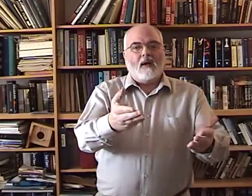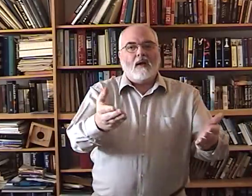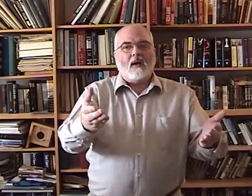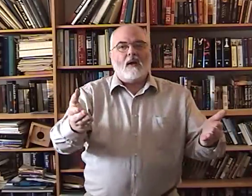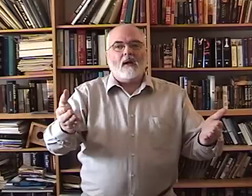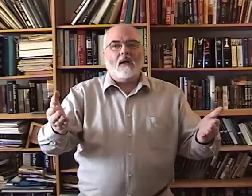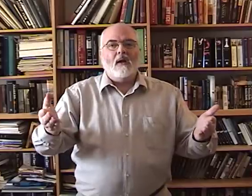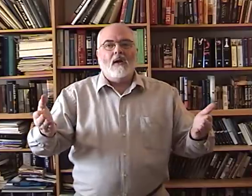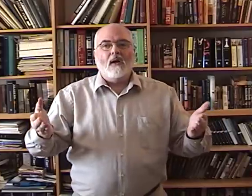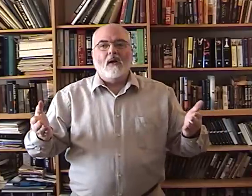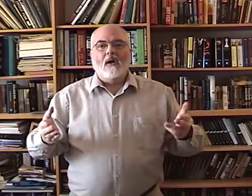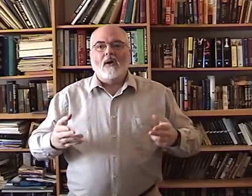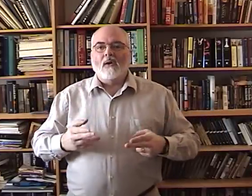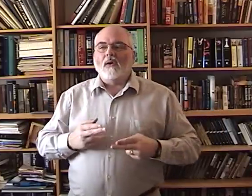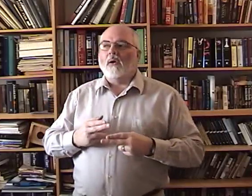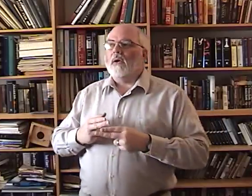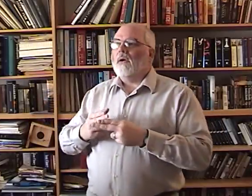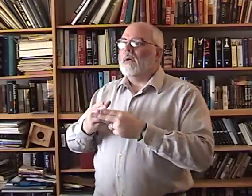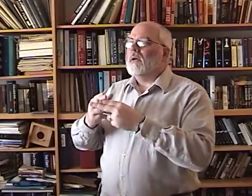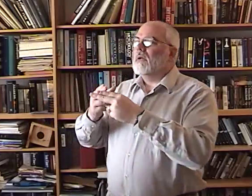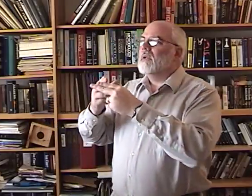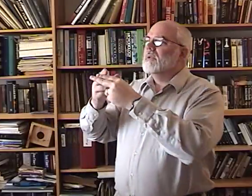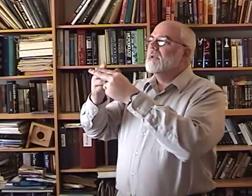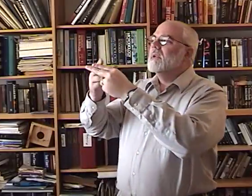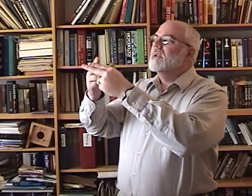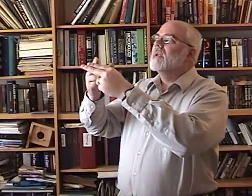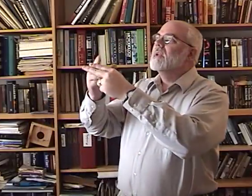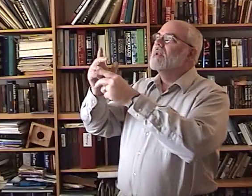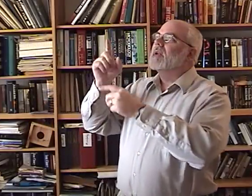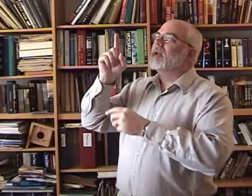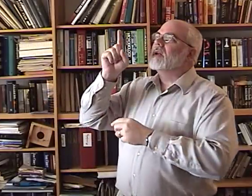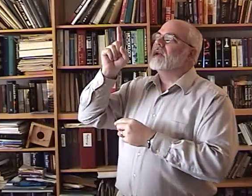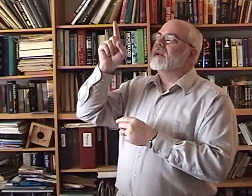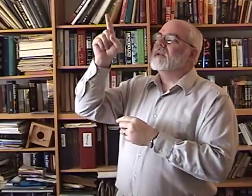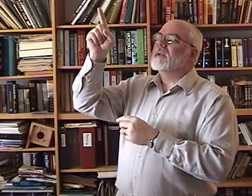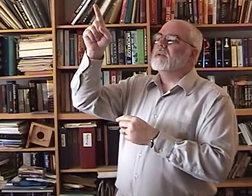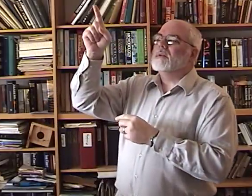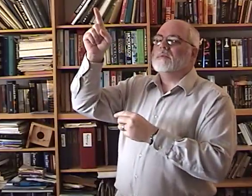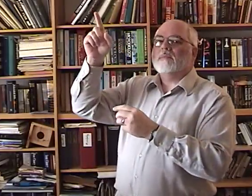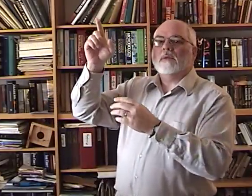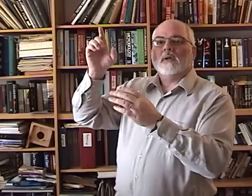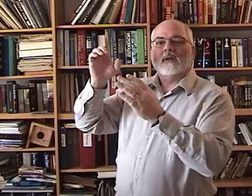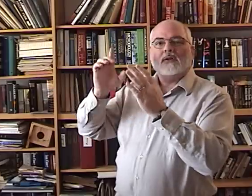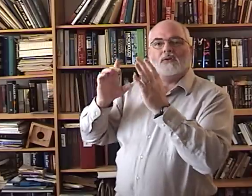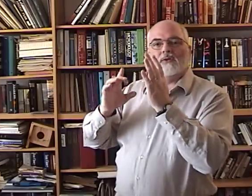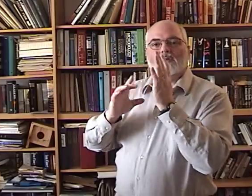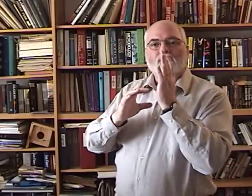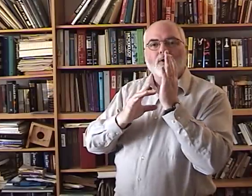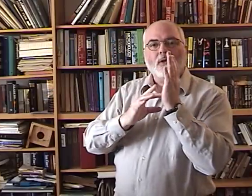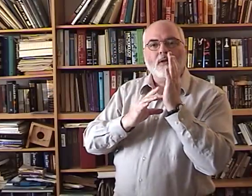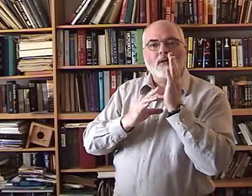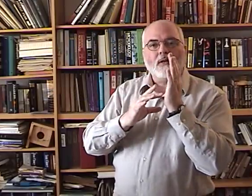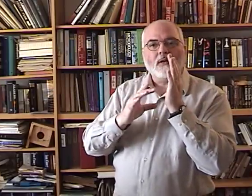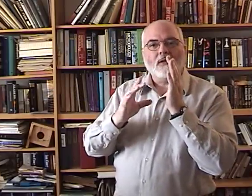called him Jesus